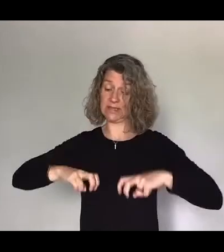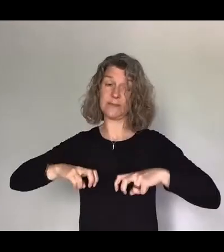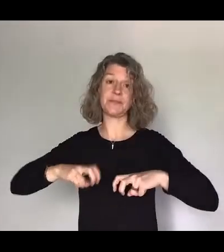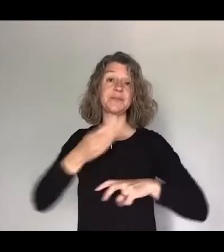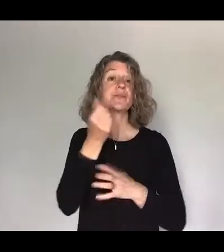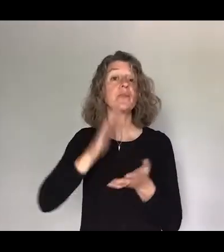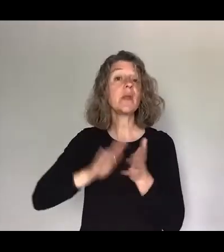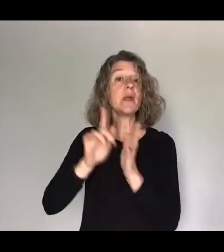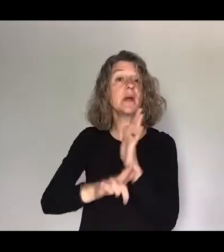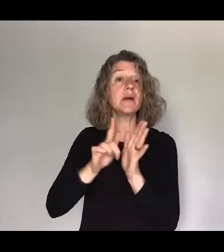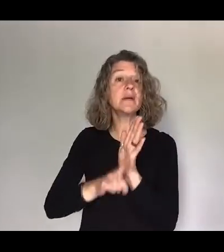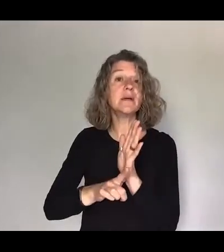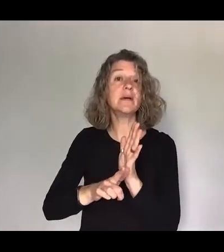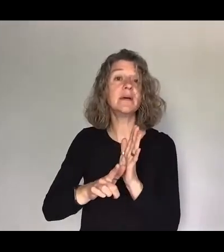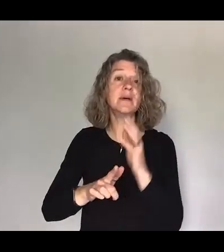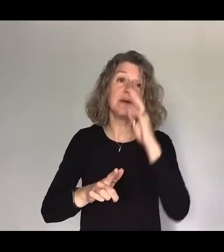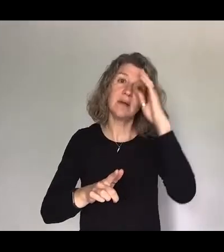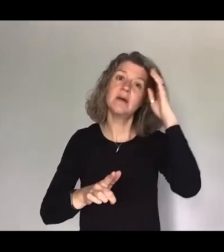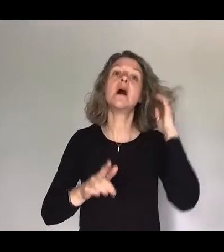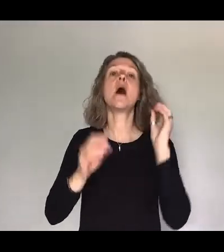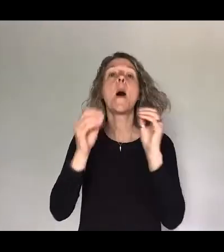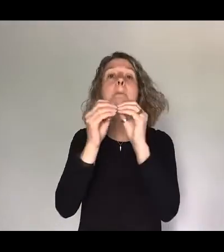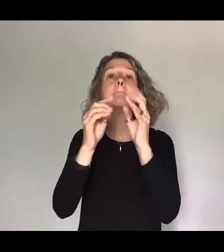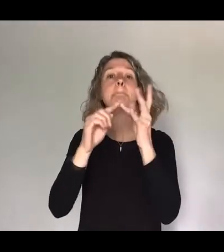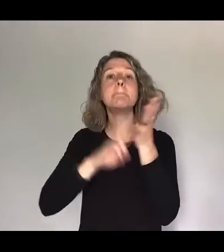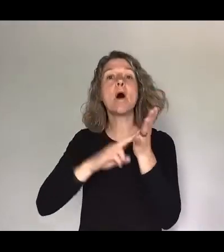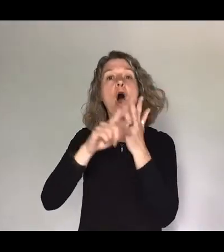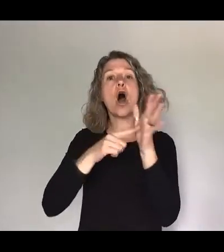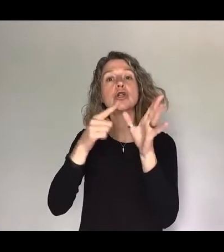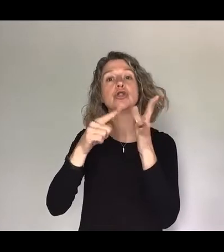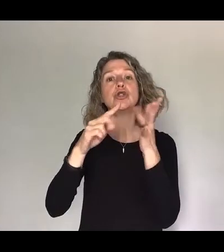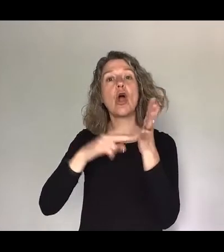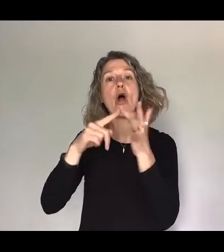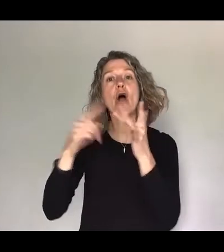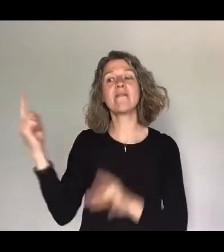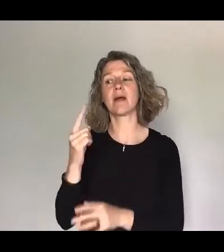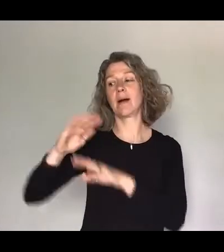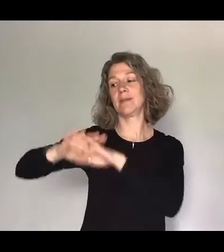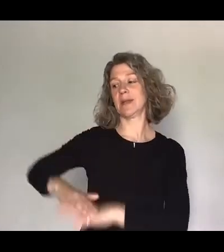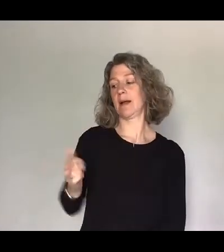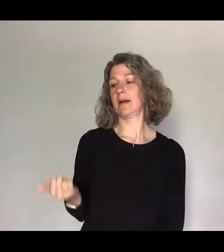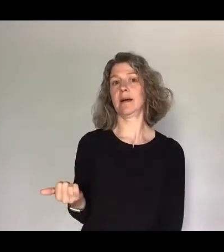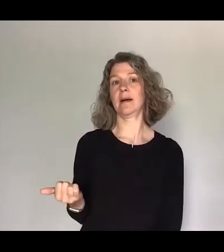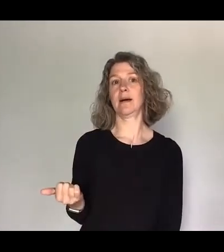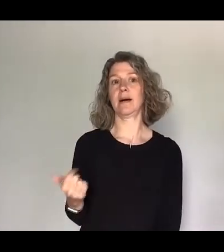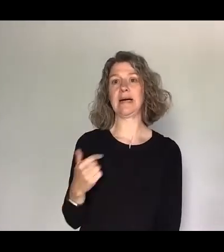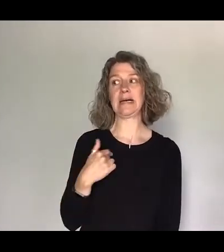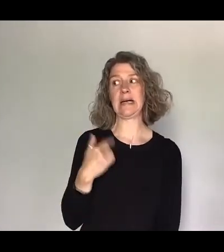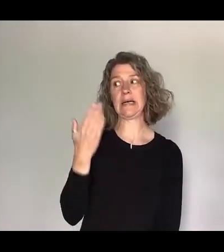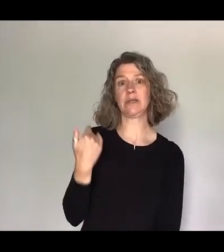I kid you not Bon Jovi sat down next to me and I don't know much about Bon Jovi so I was really